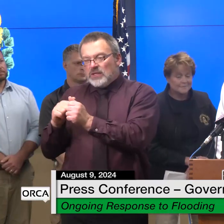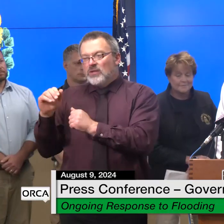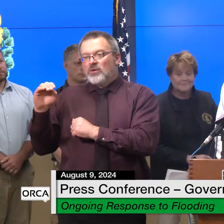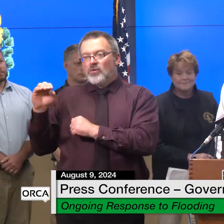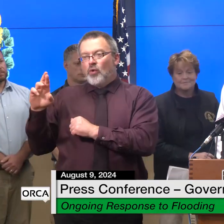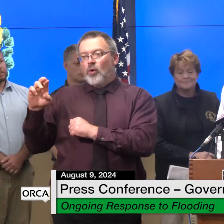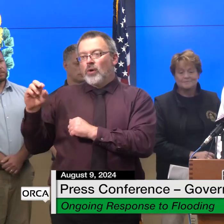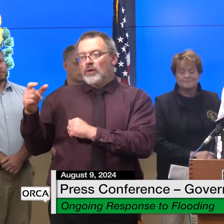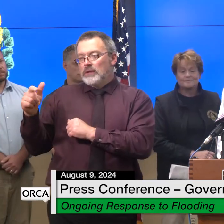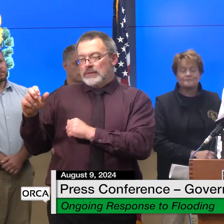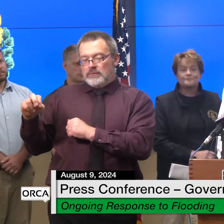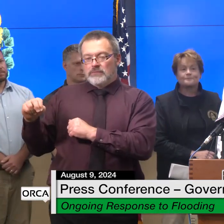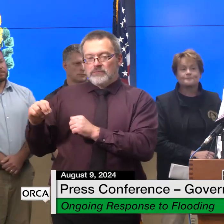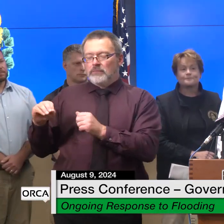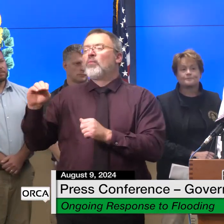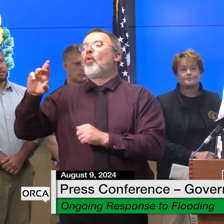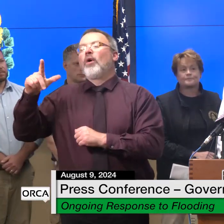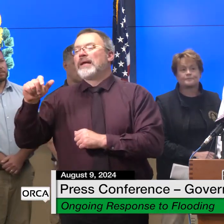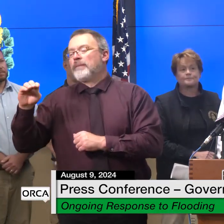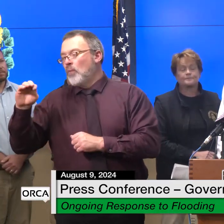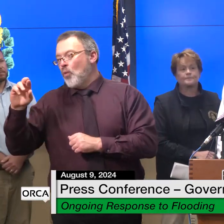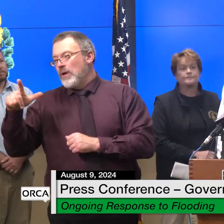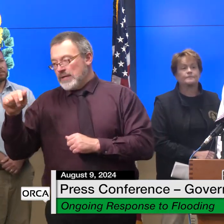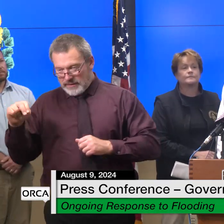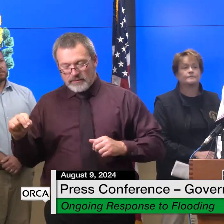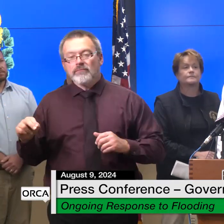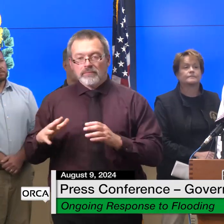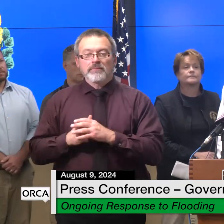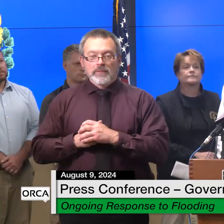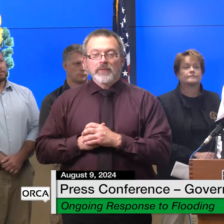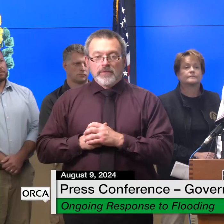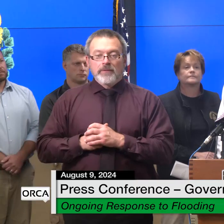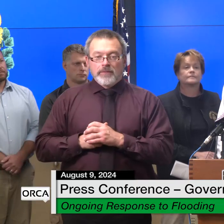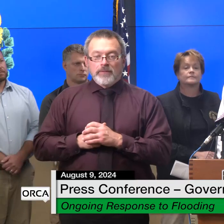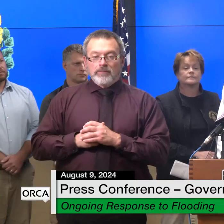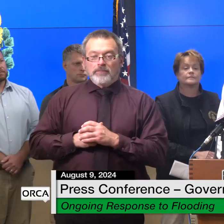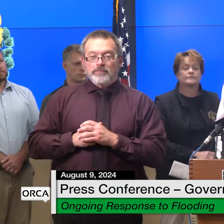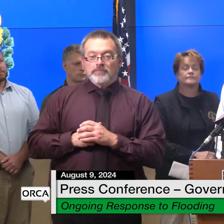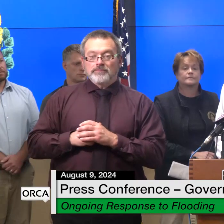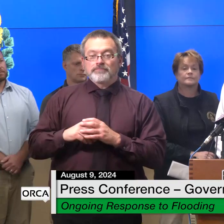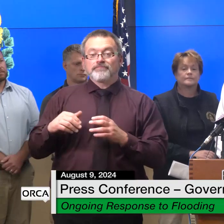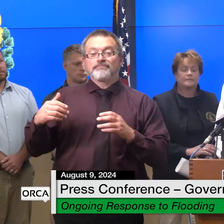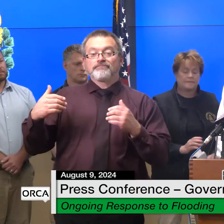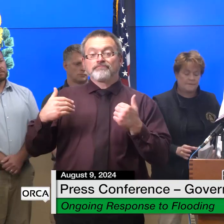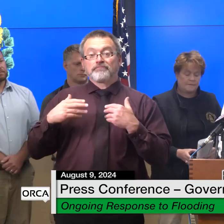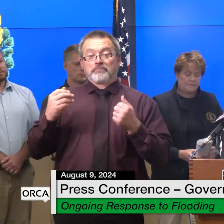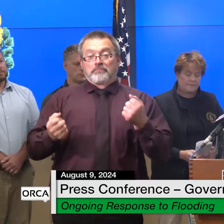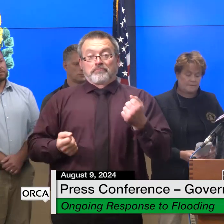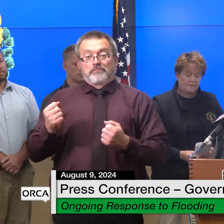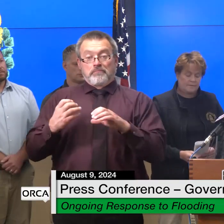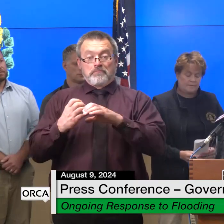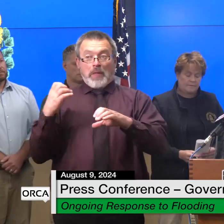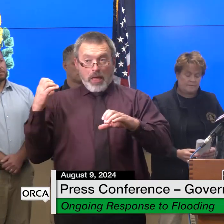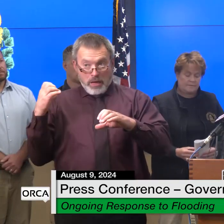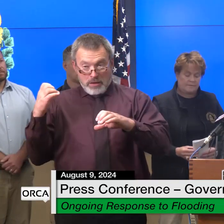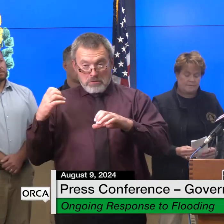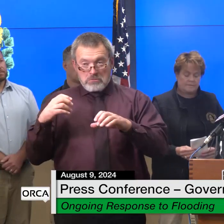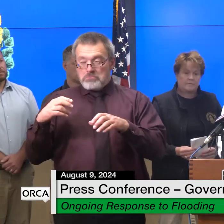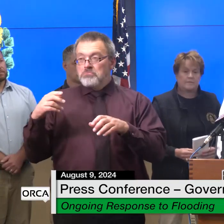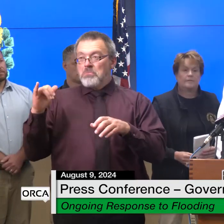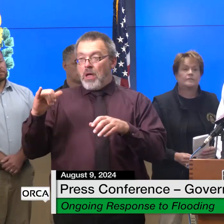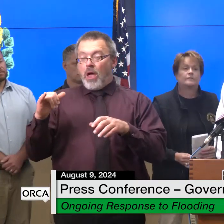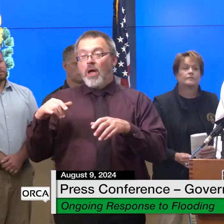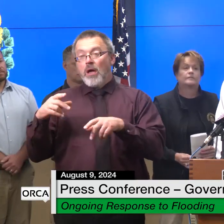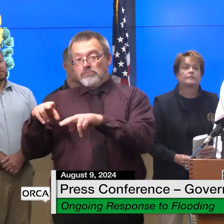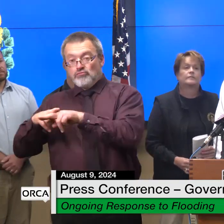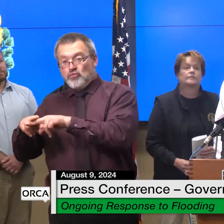all active freight rail and passenger rail is operating normally the lamoille valley rail